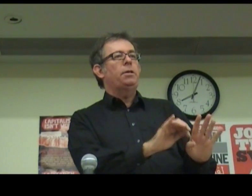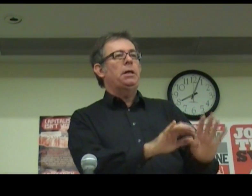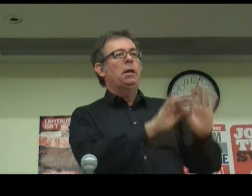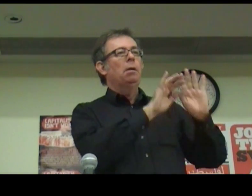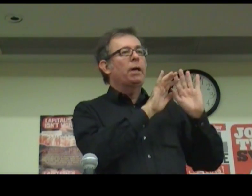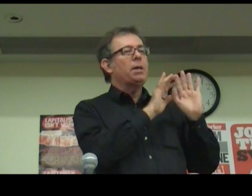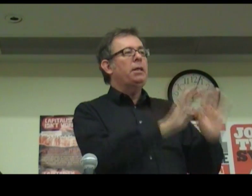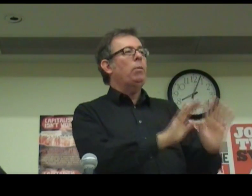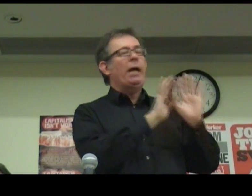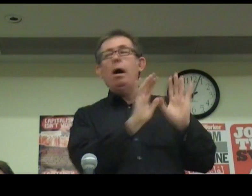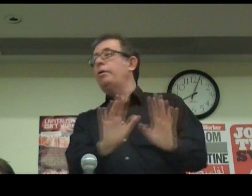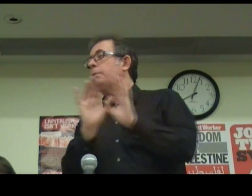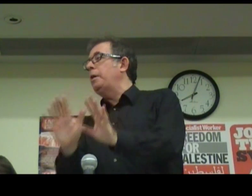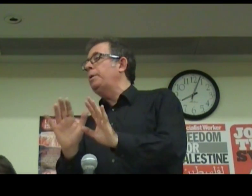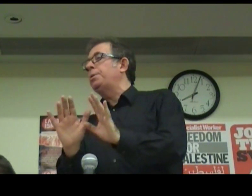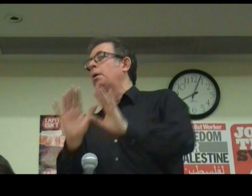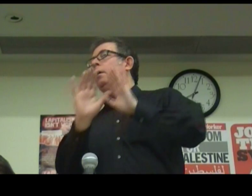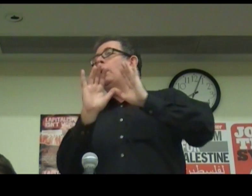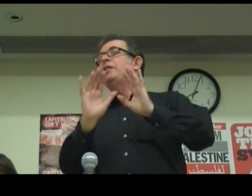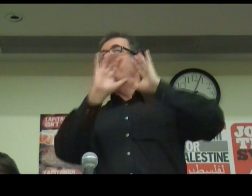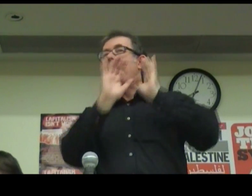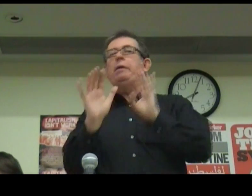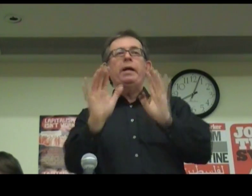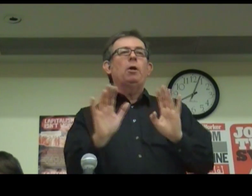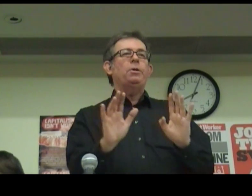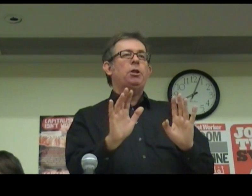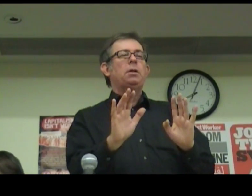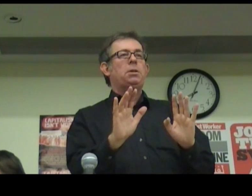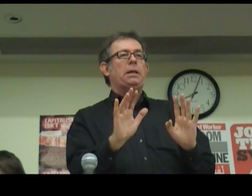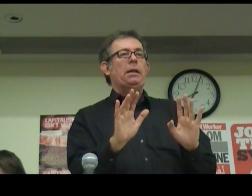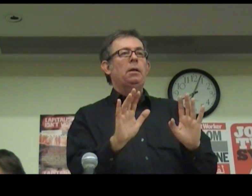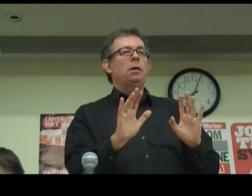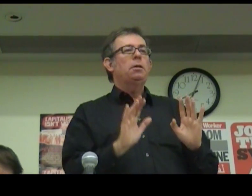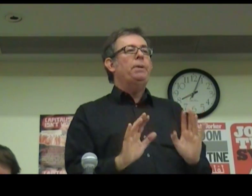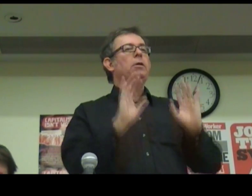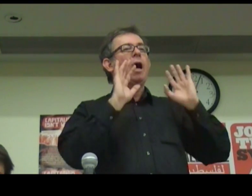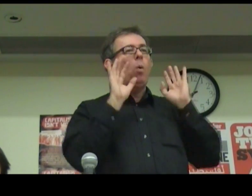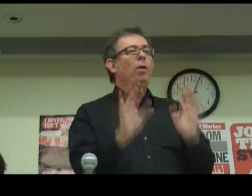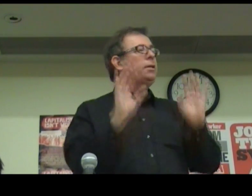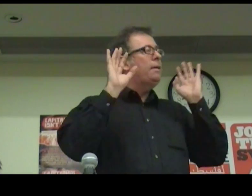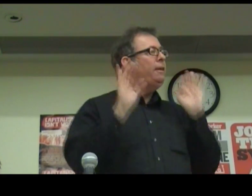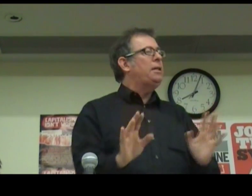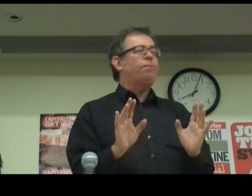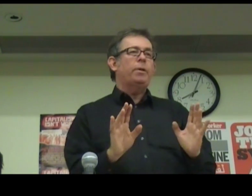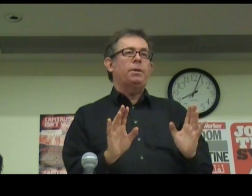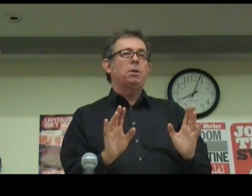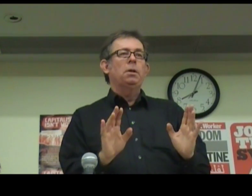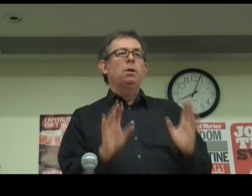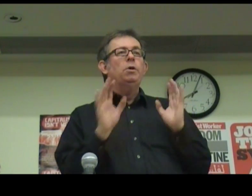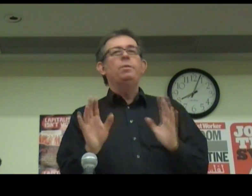because I think we are at a moment where there's a very real opportunity to build a qualitatively different movement